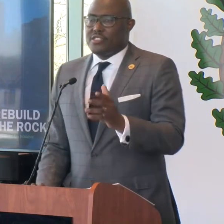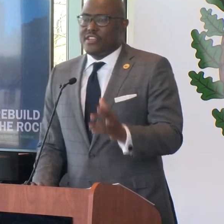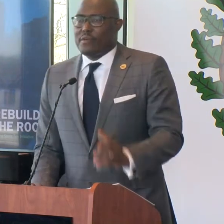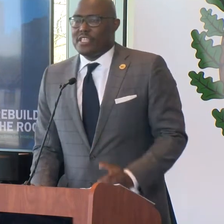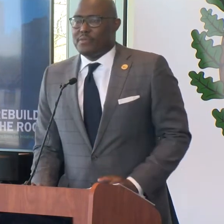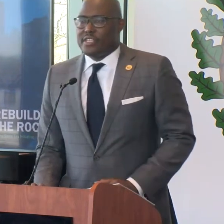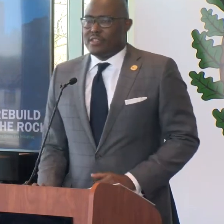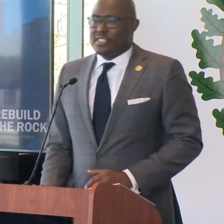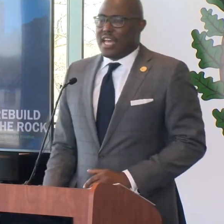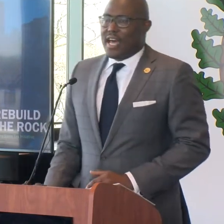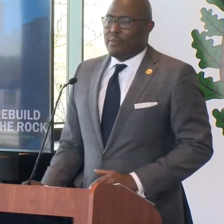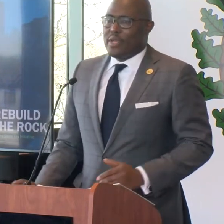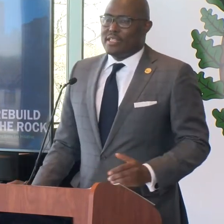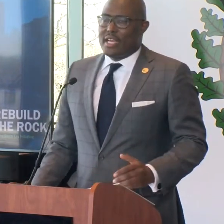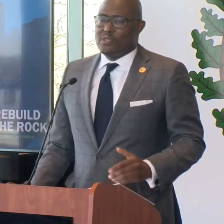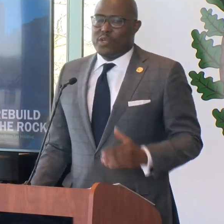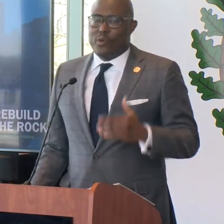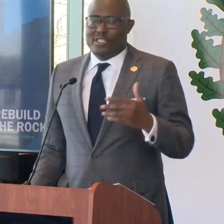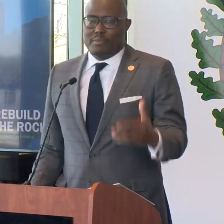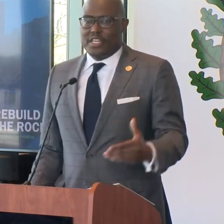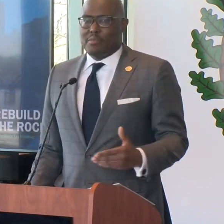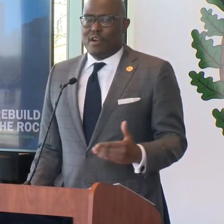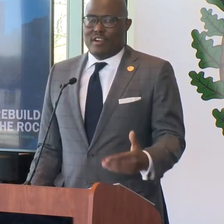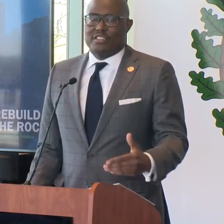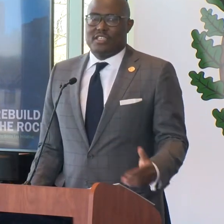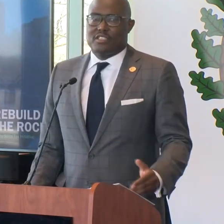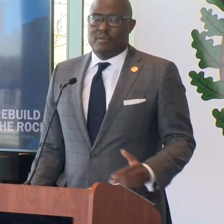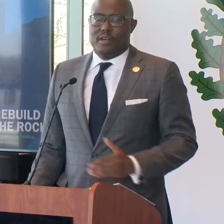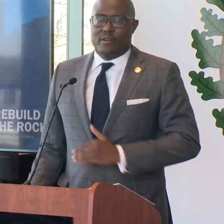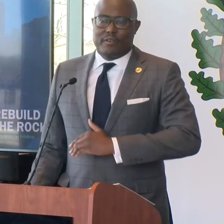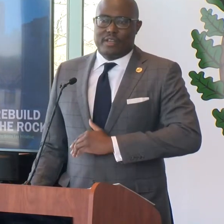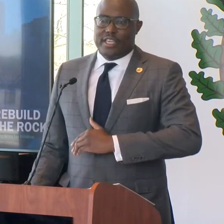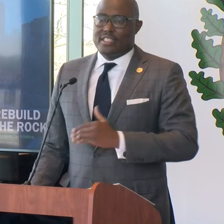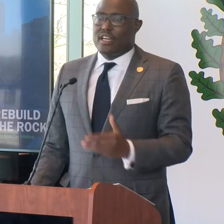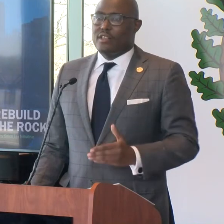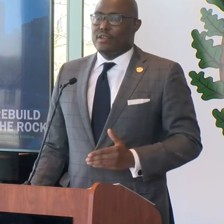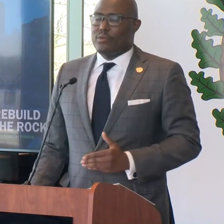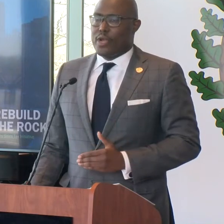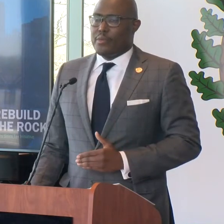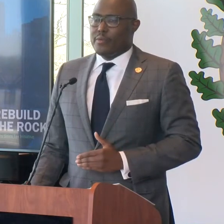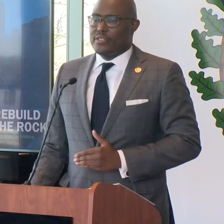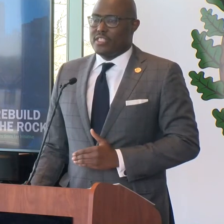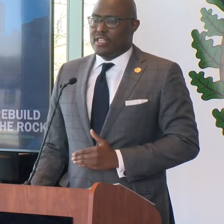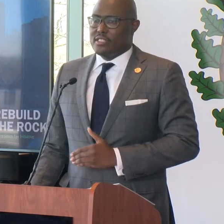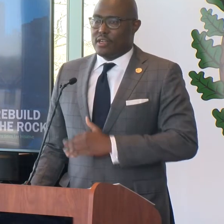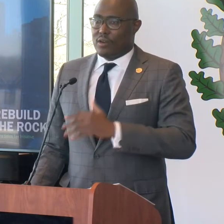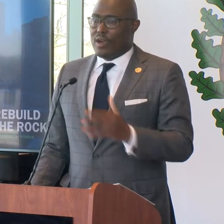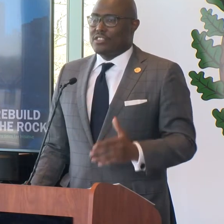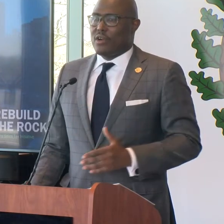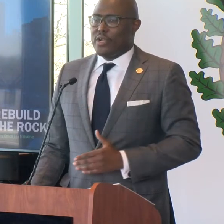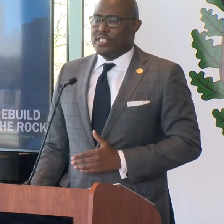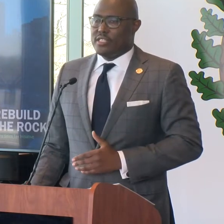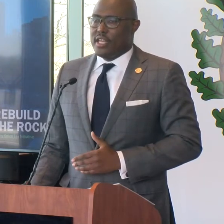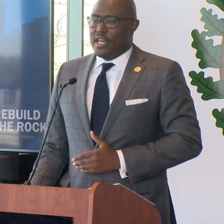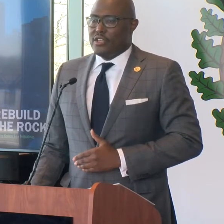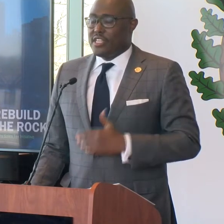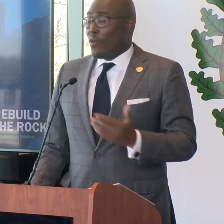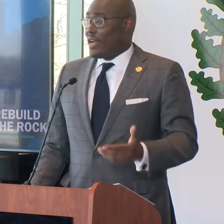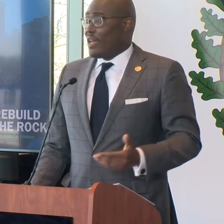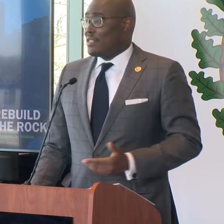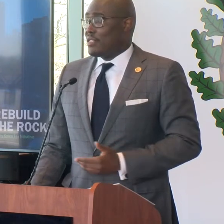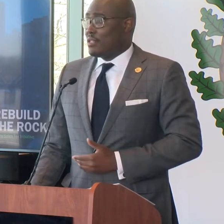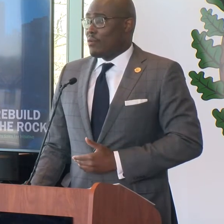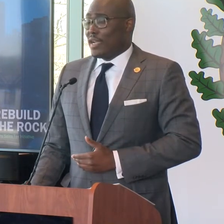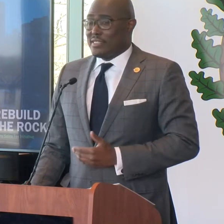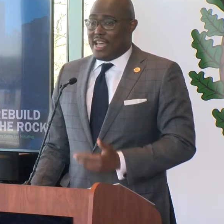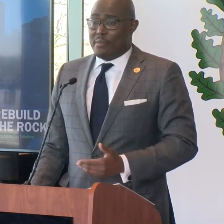As you see from this particular side, many times we want to benchmark ourselves against other reputable cities that are across our region. You see